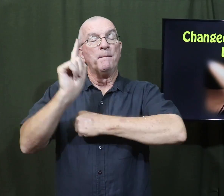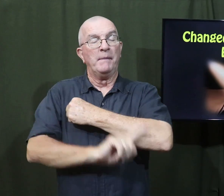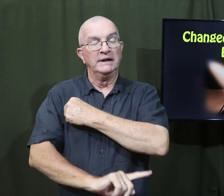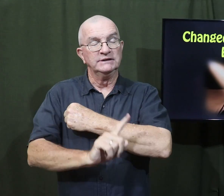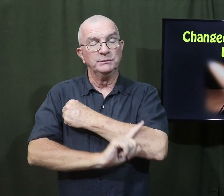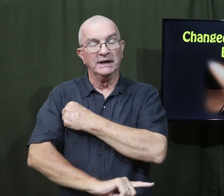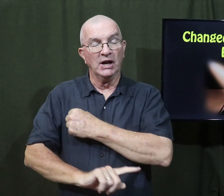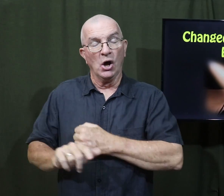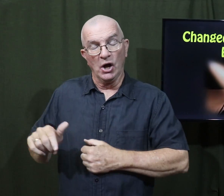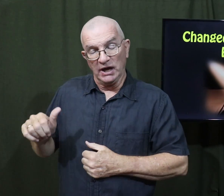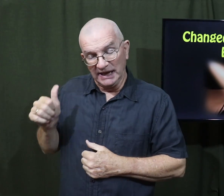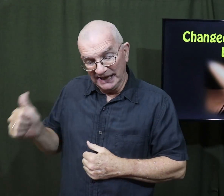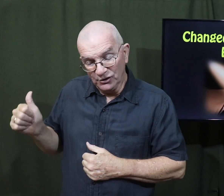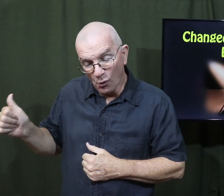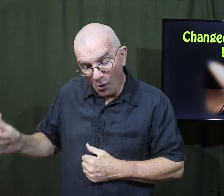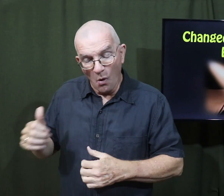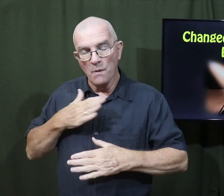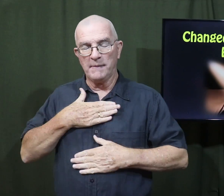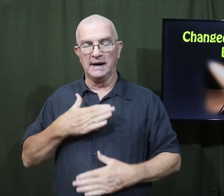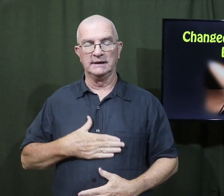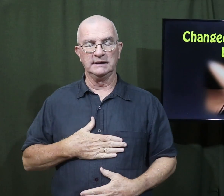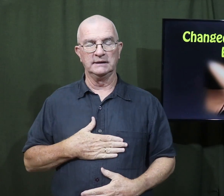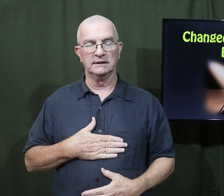punishment in your own body.